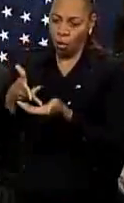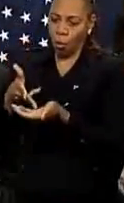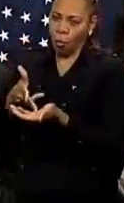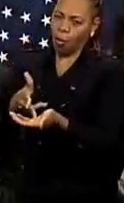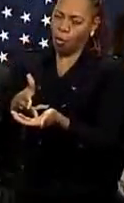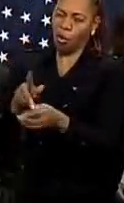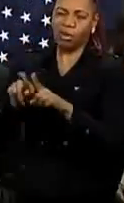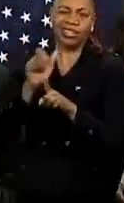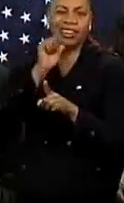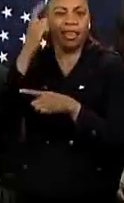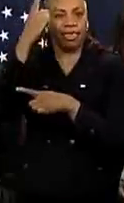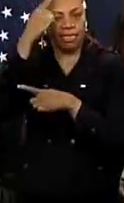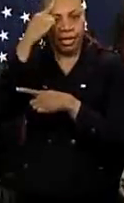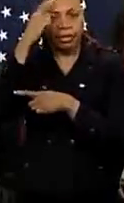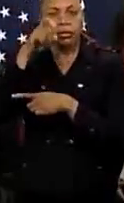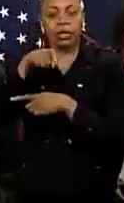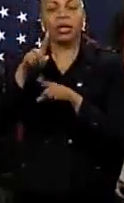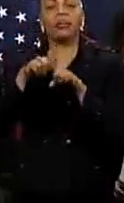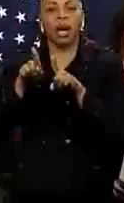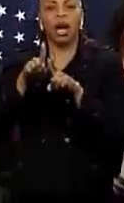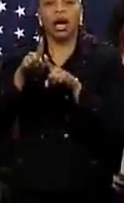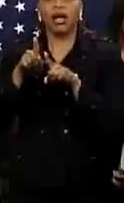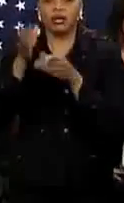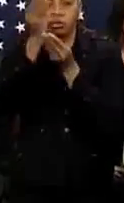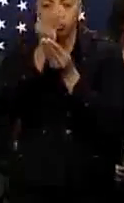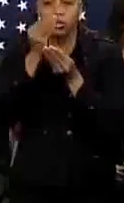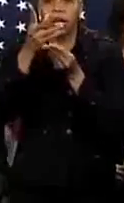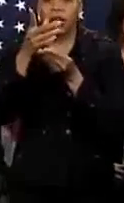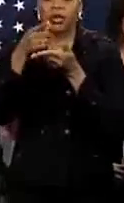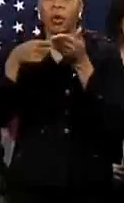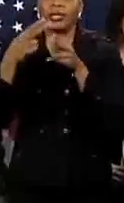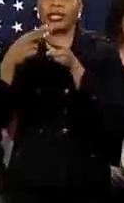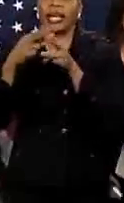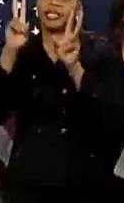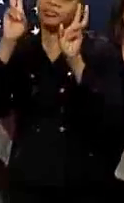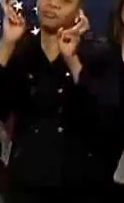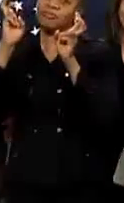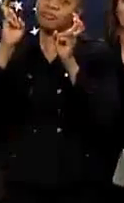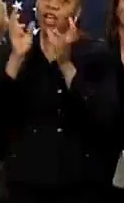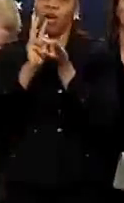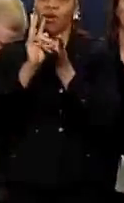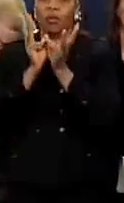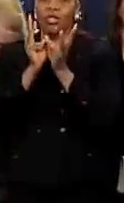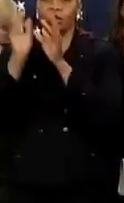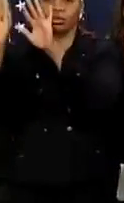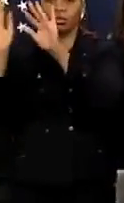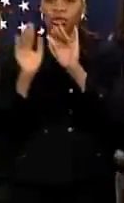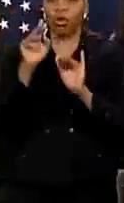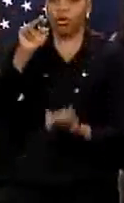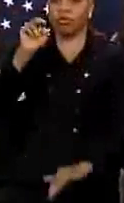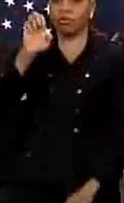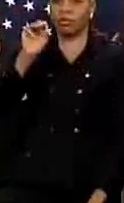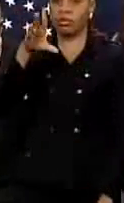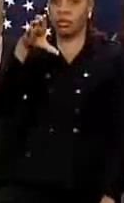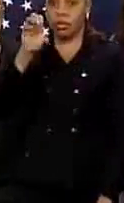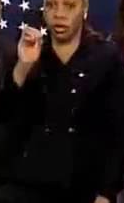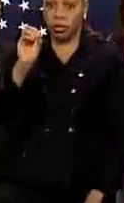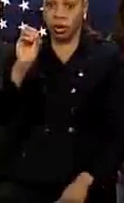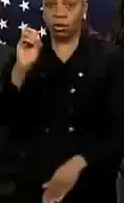one. But let me update you on what's being called winter storm NEMO and the city's preparations for it.